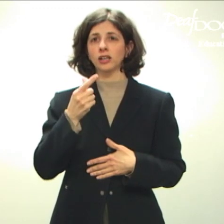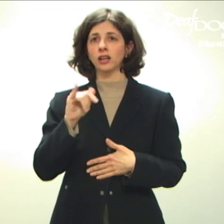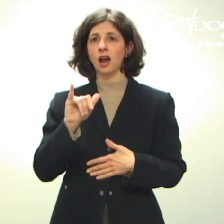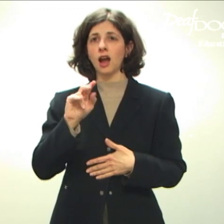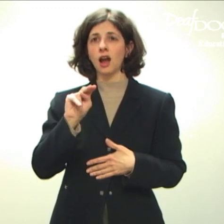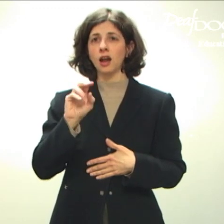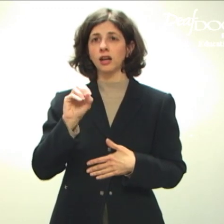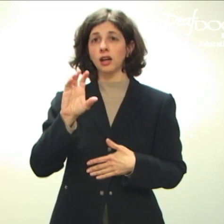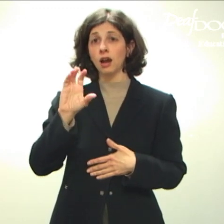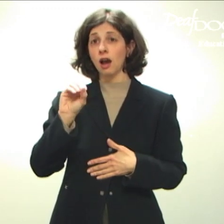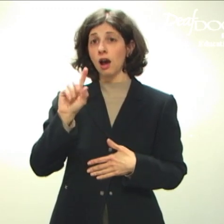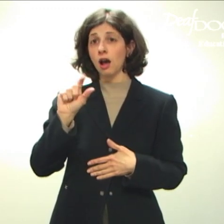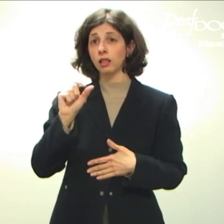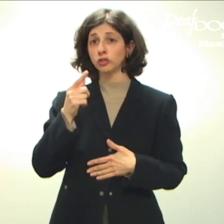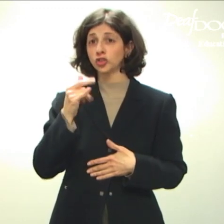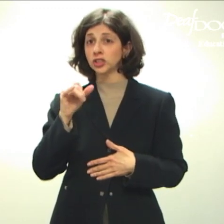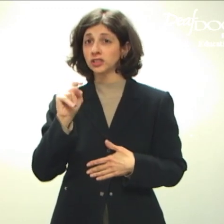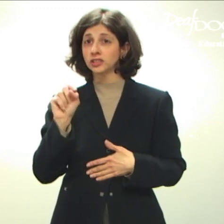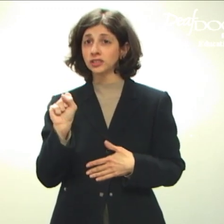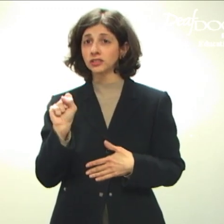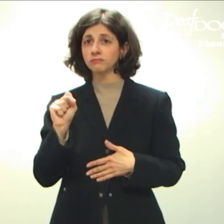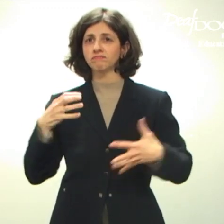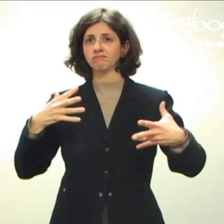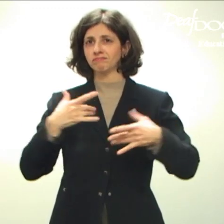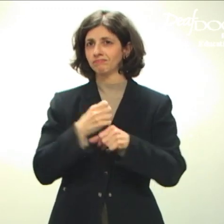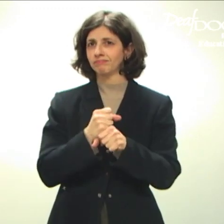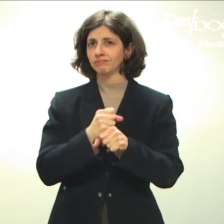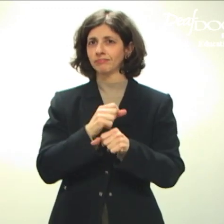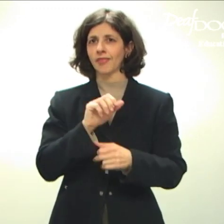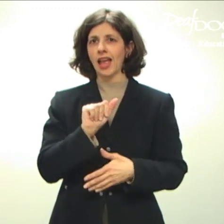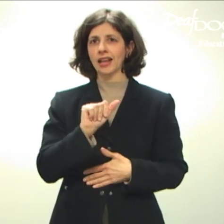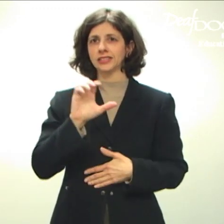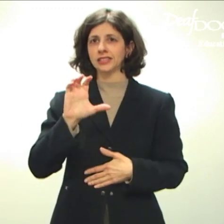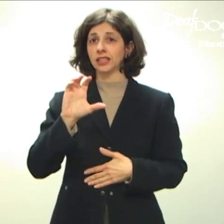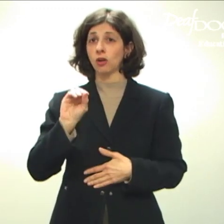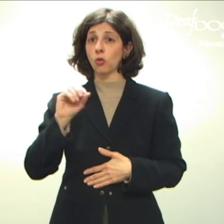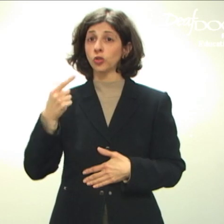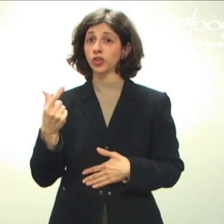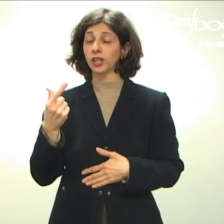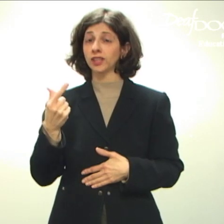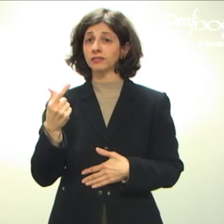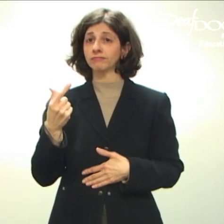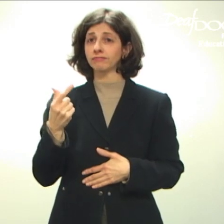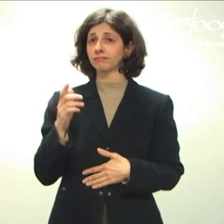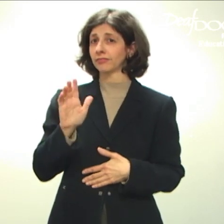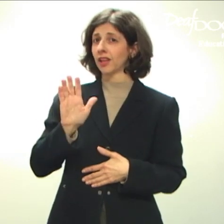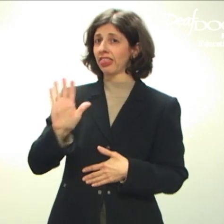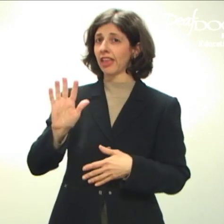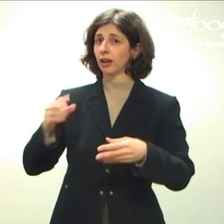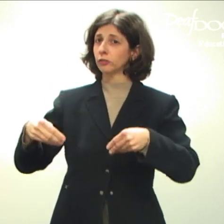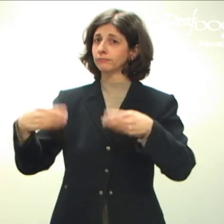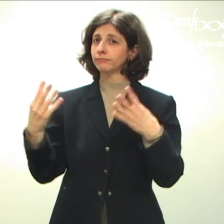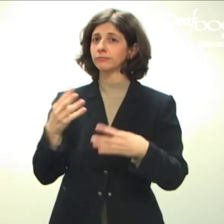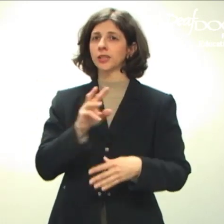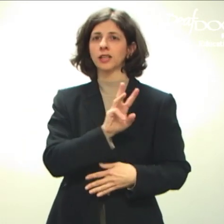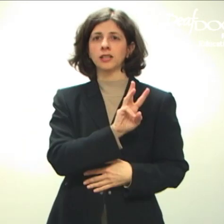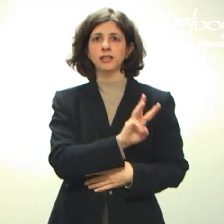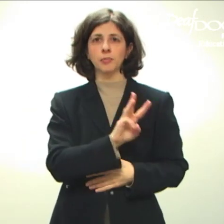Gynecologists, or ACOG, www